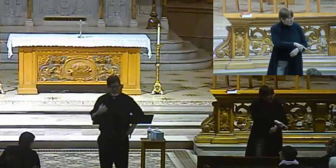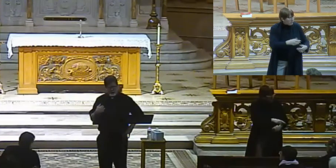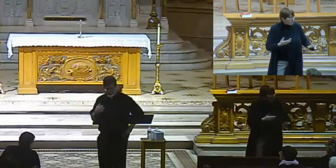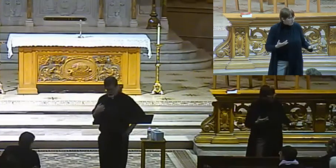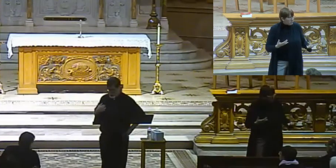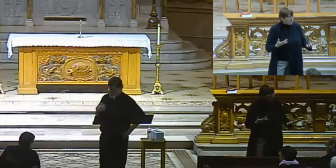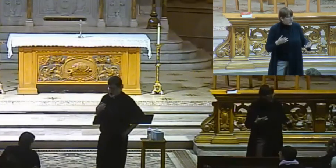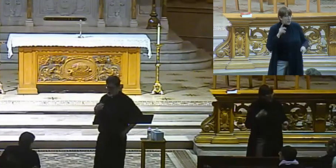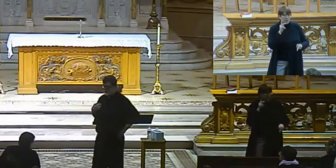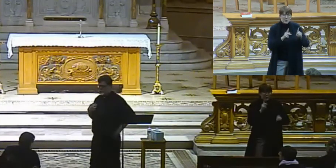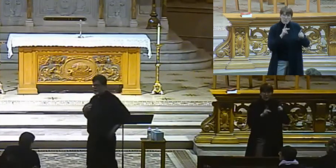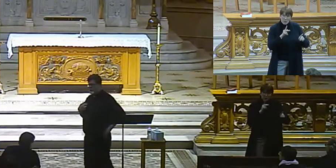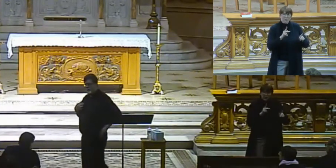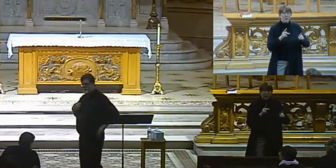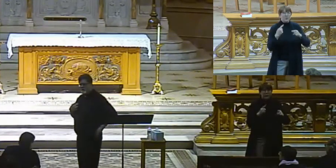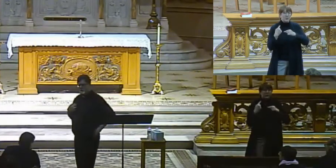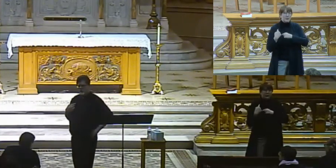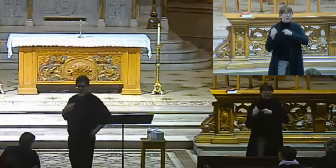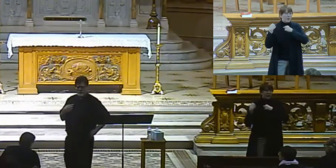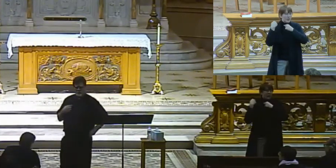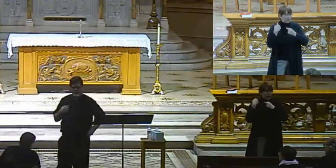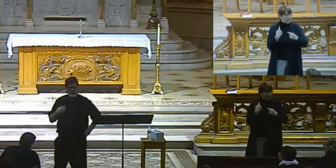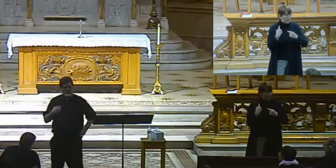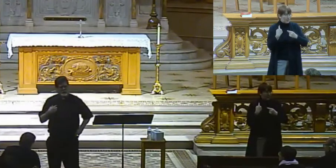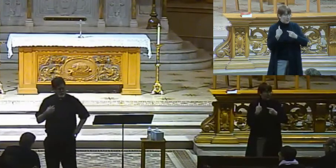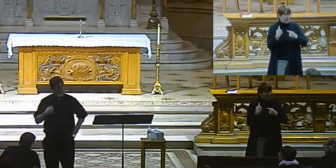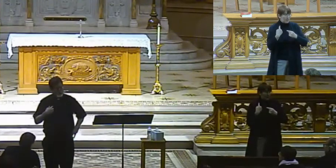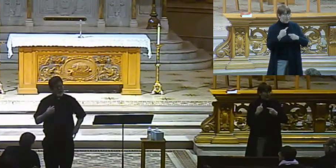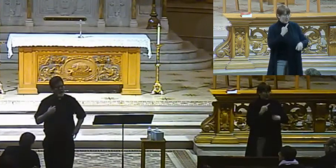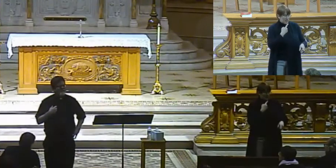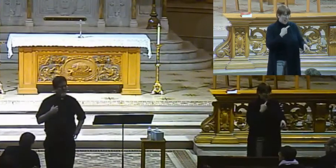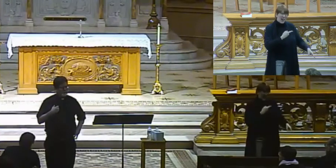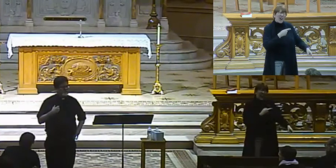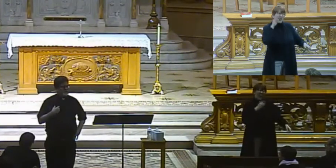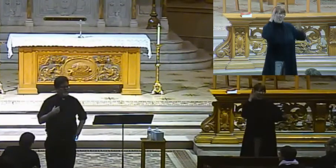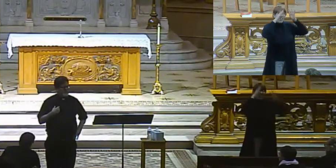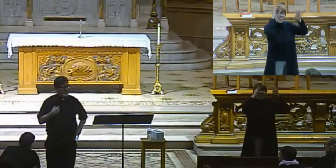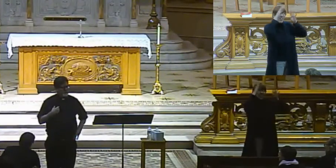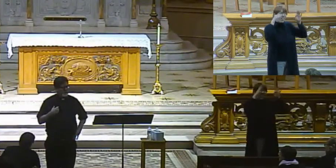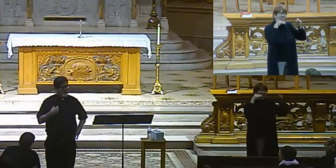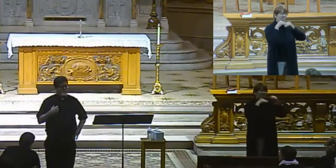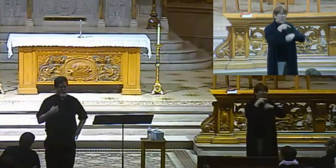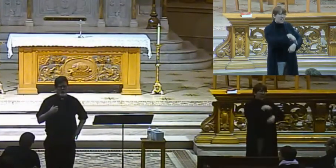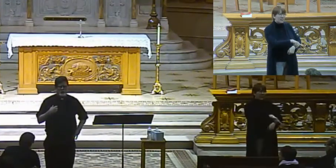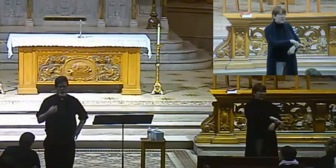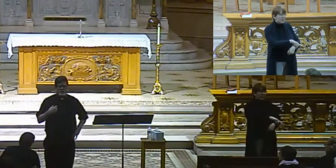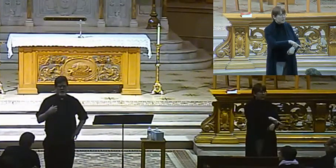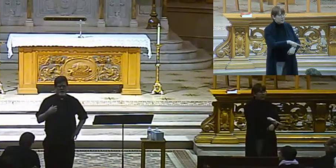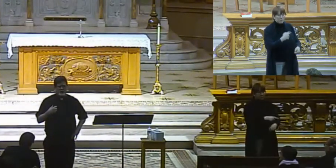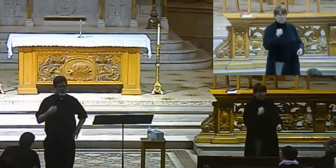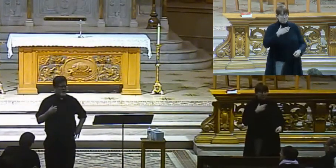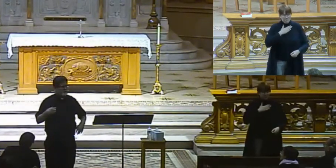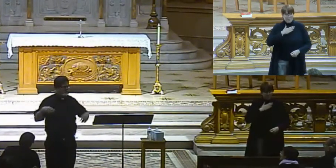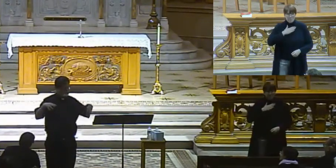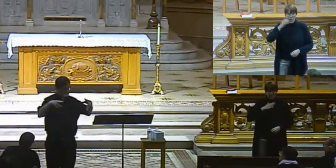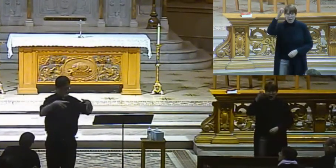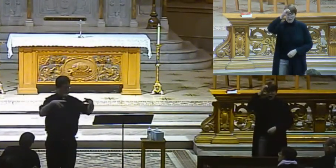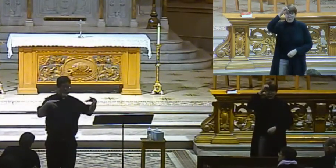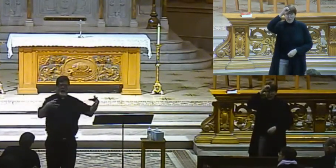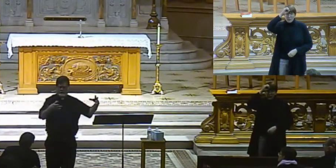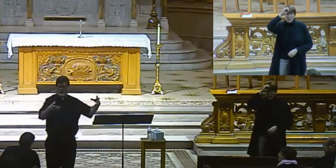people throughout history who have said that they made this up. Well, here's why I believe it. All right? Imagine these